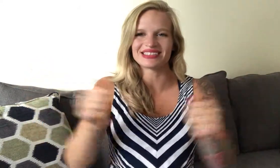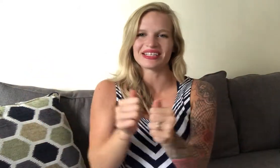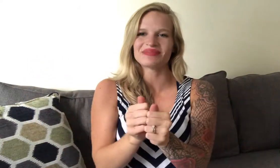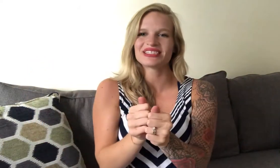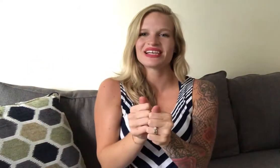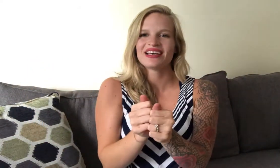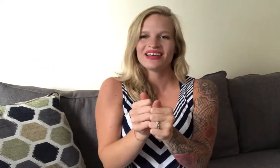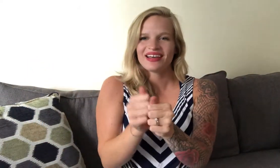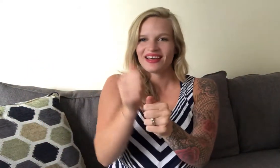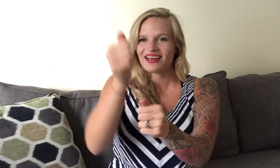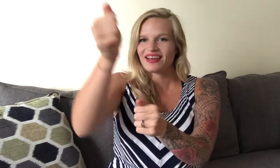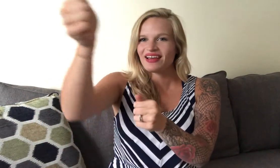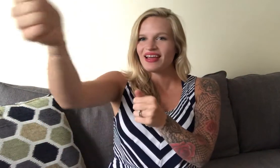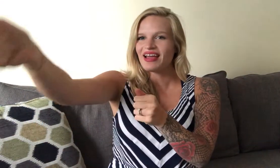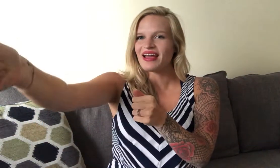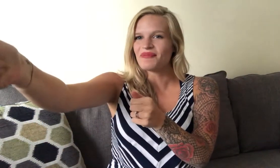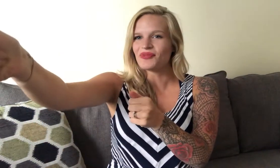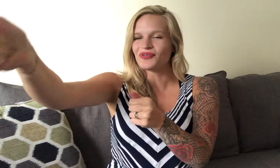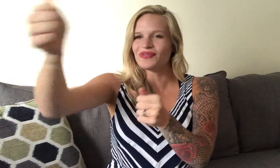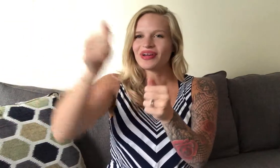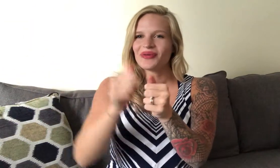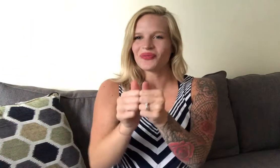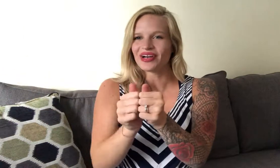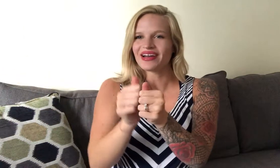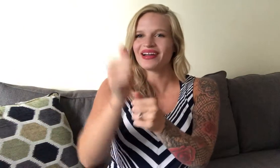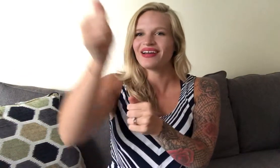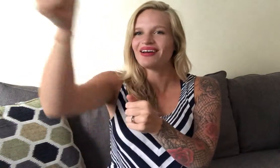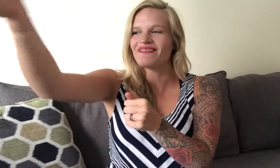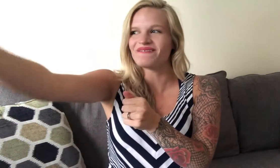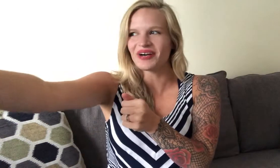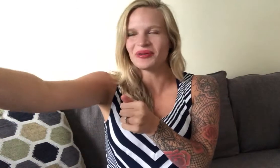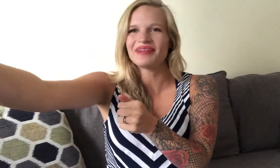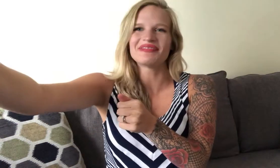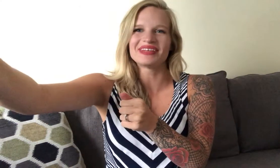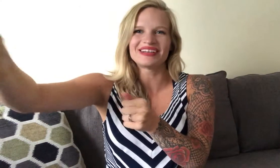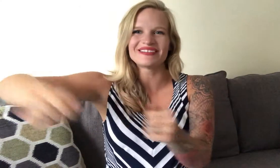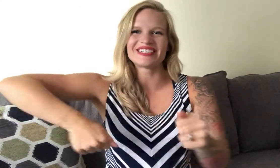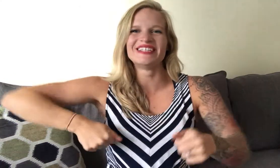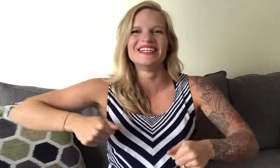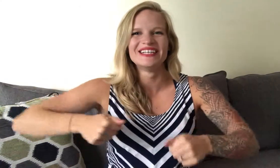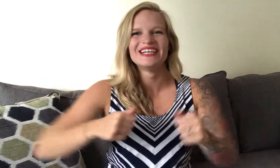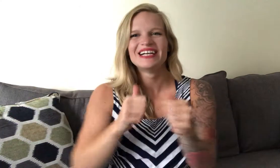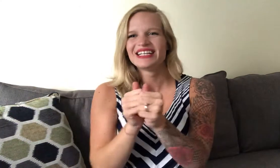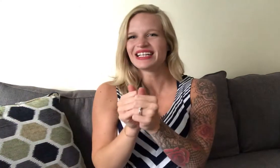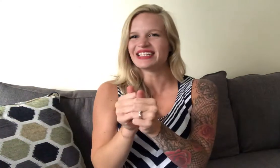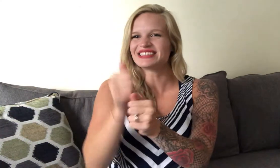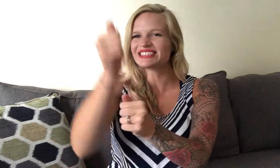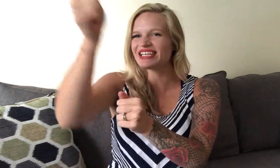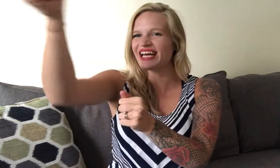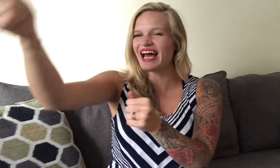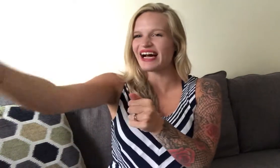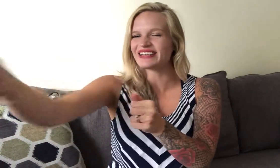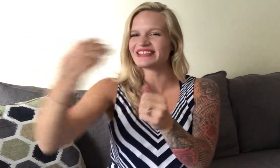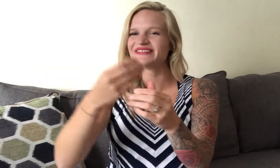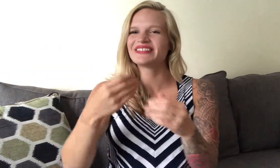shapes and move one far away from the other let's get out of